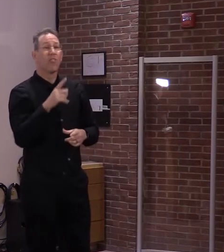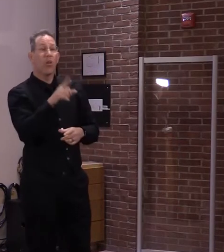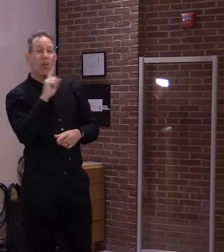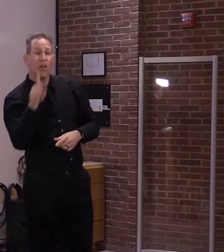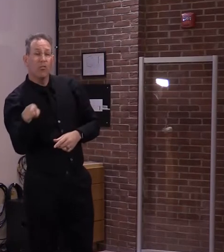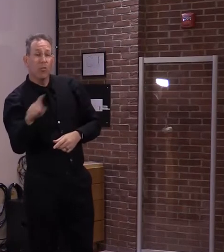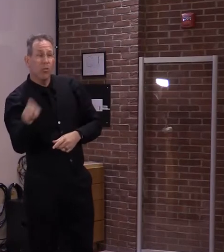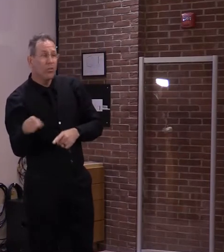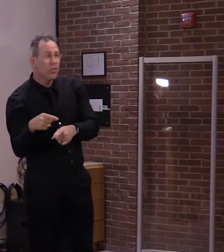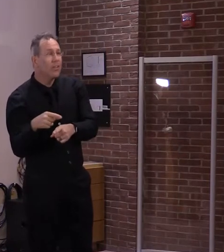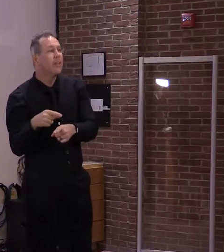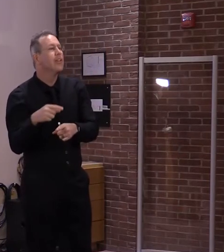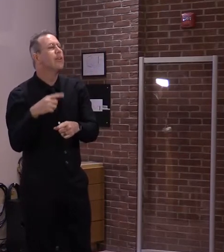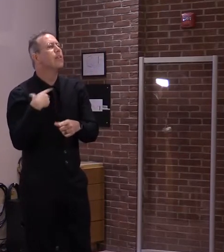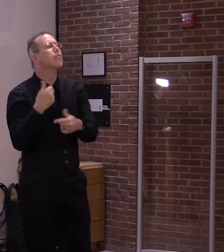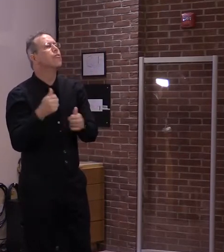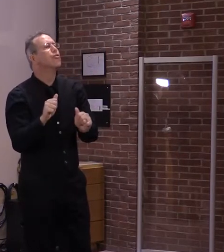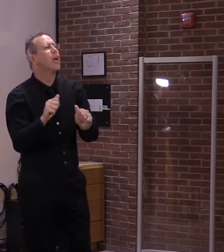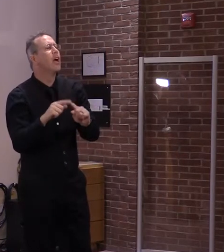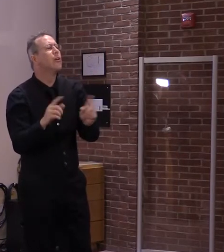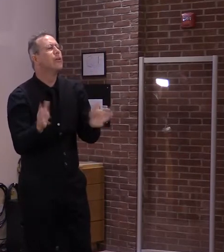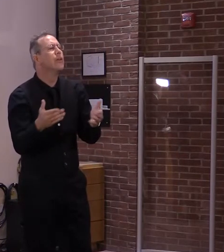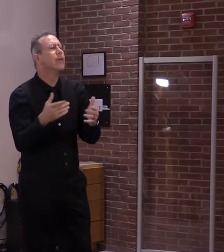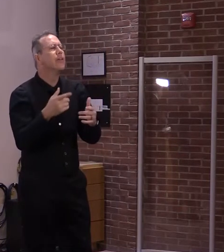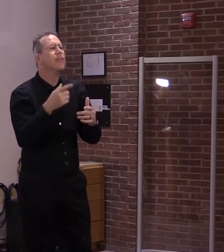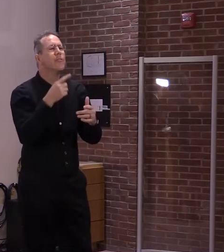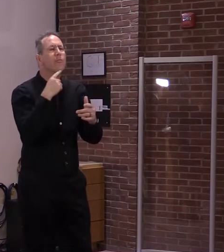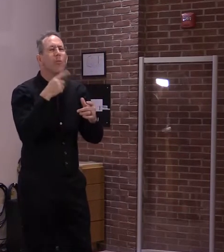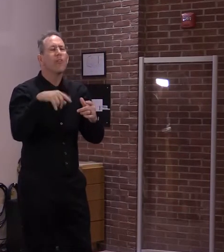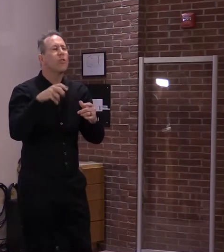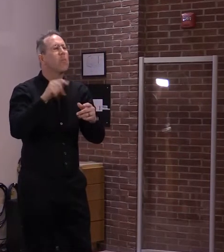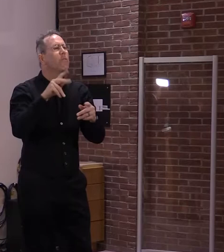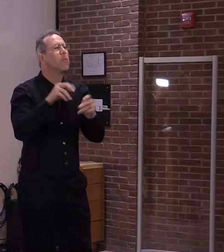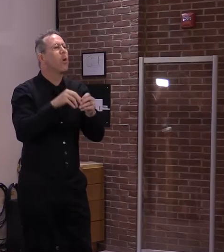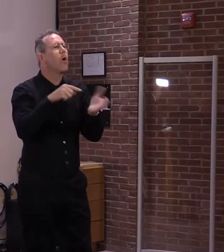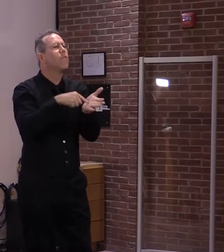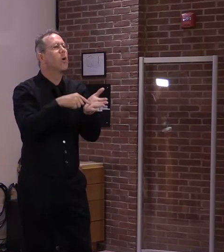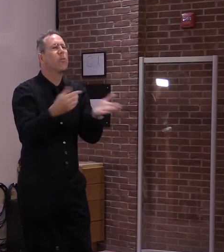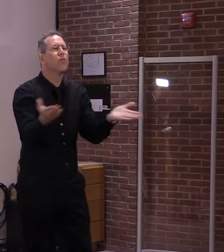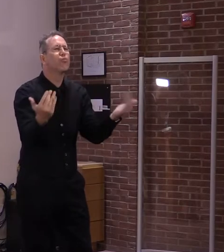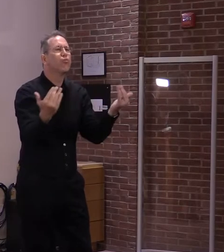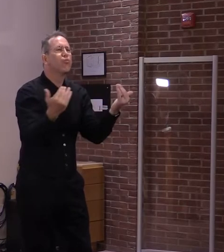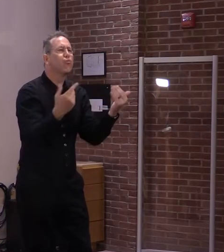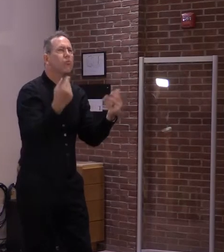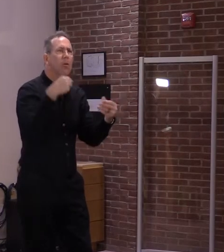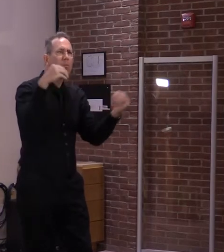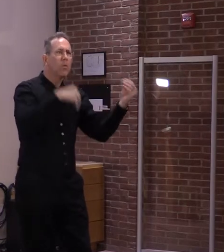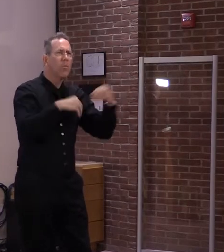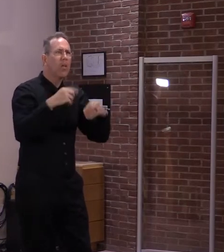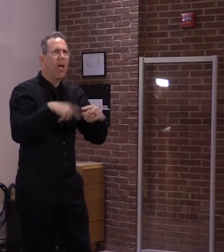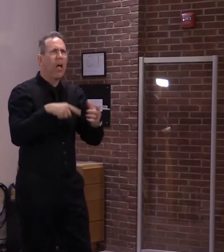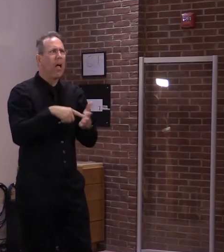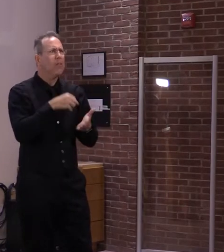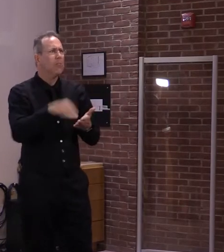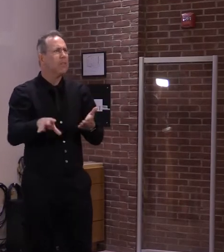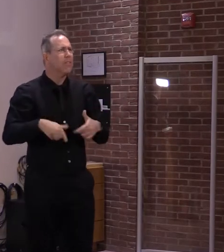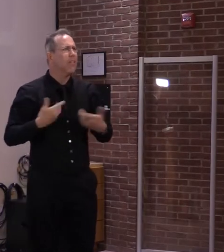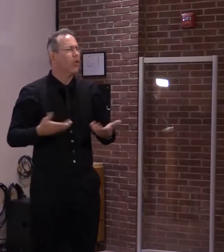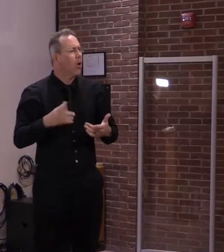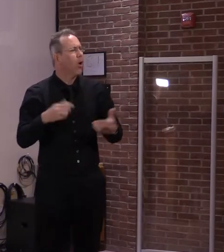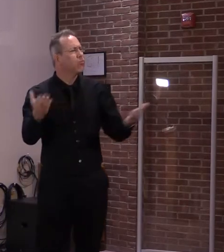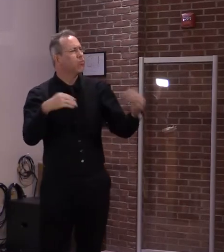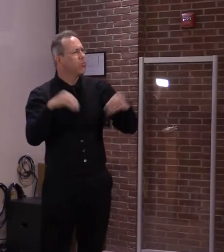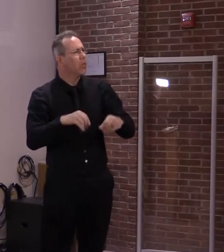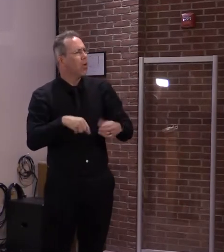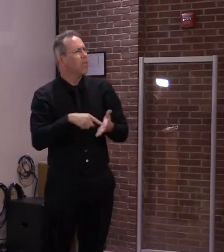Vermont more affordable, trying to attract more people here. That's why I ask for, in a lot of respects, not only